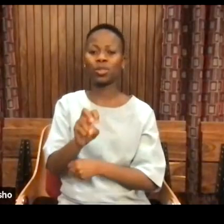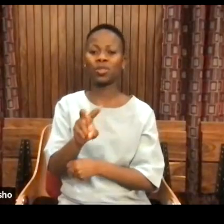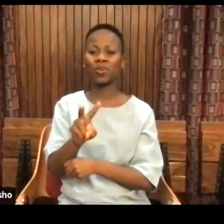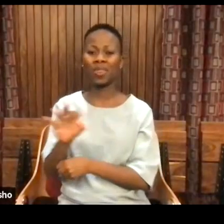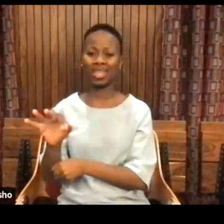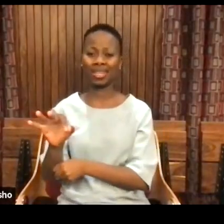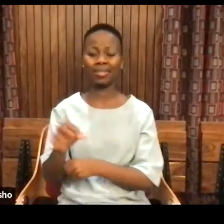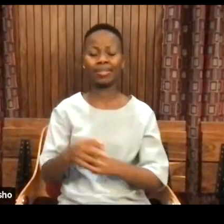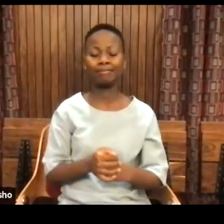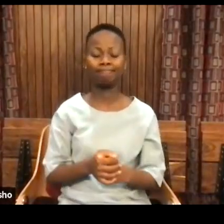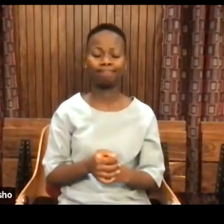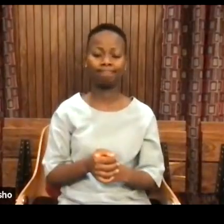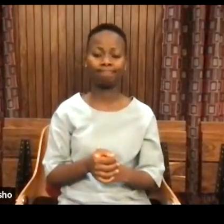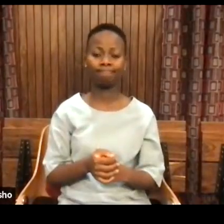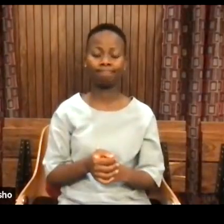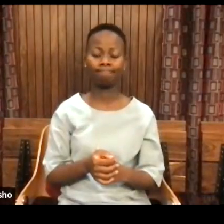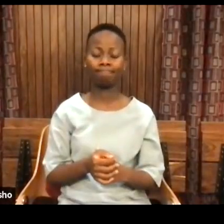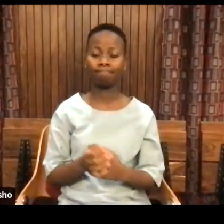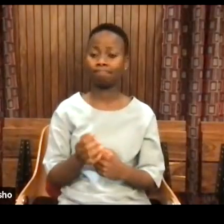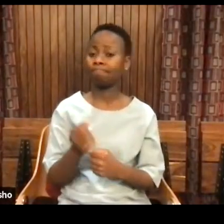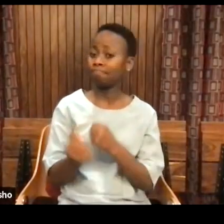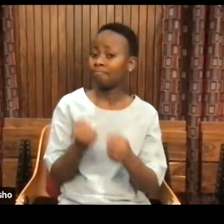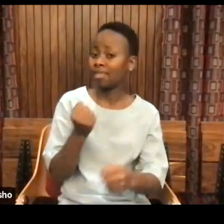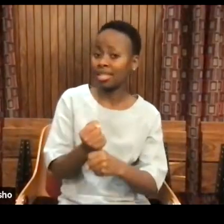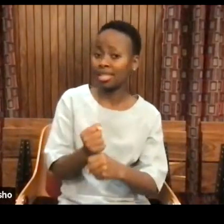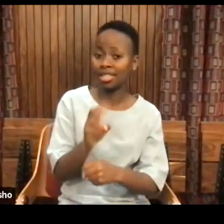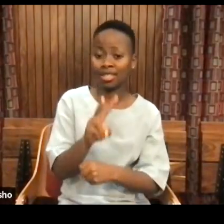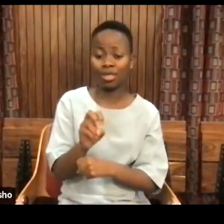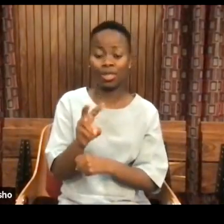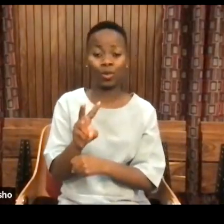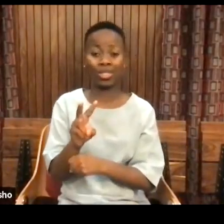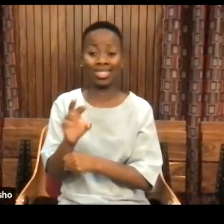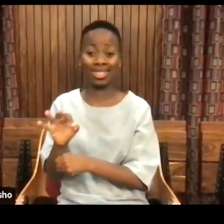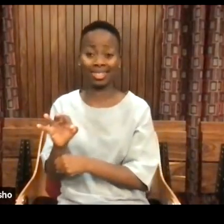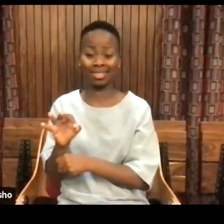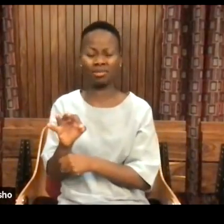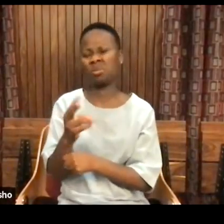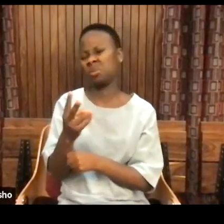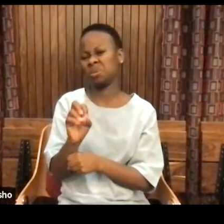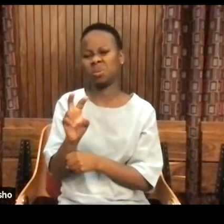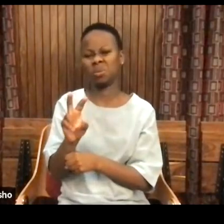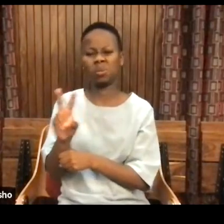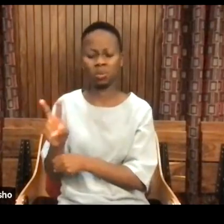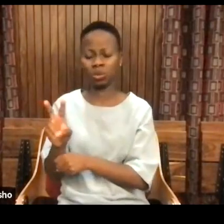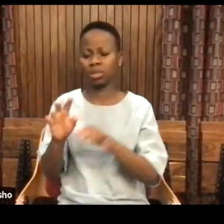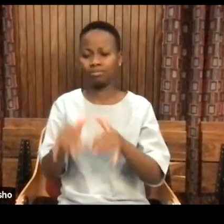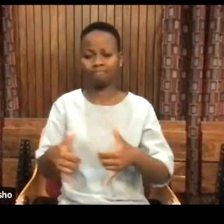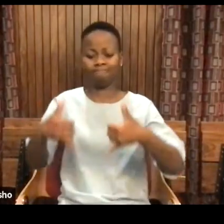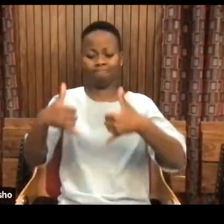include the 2022 eminent scholar award from the International Studies Association.